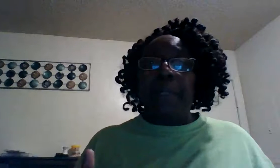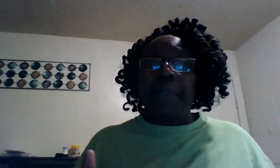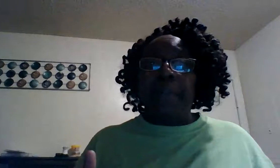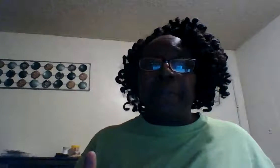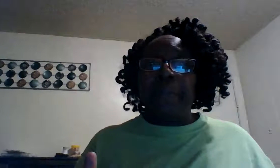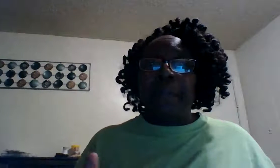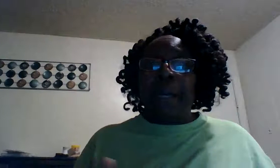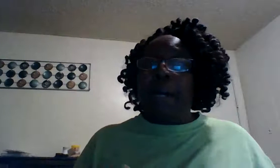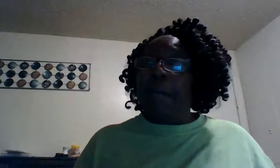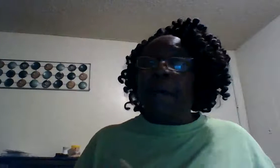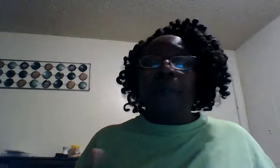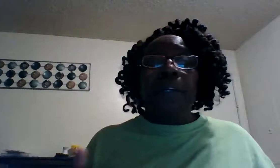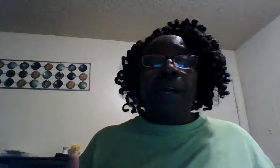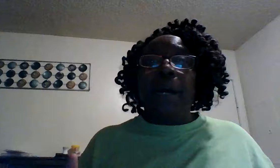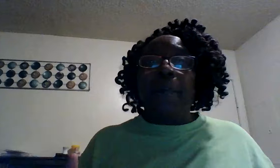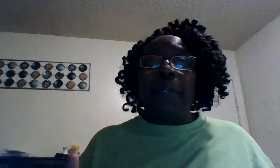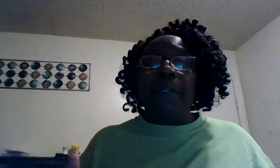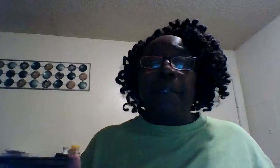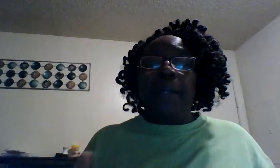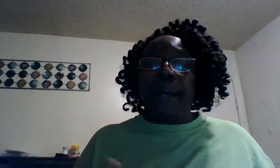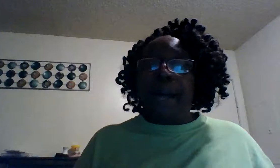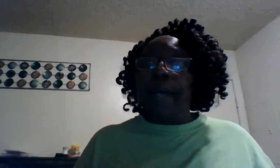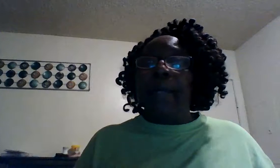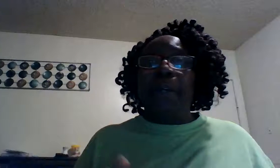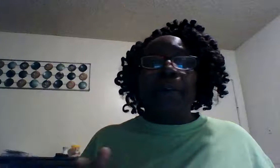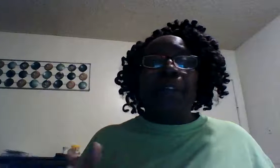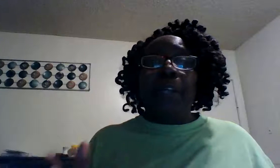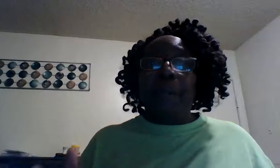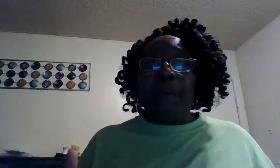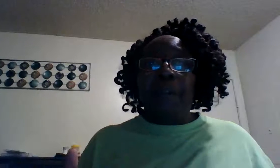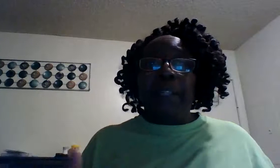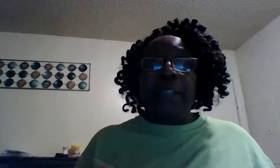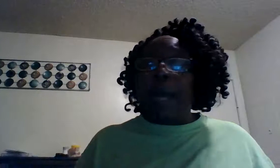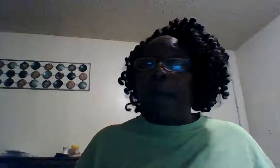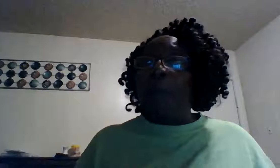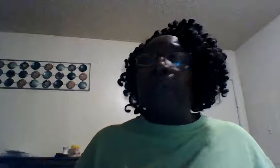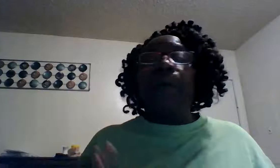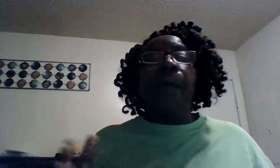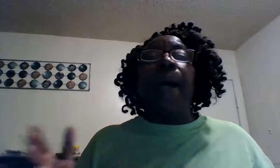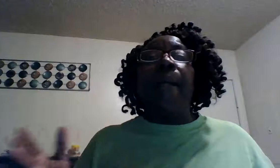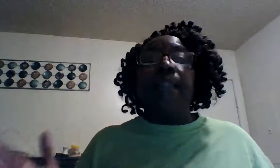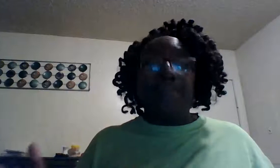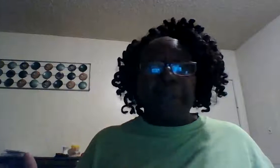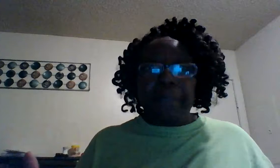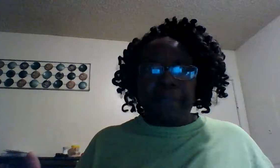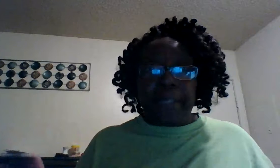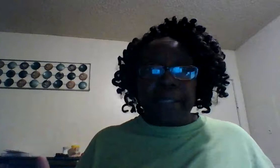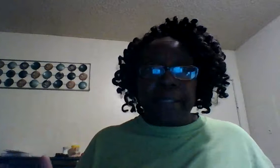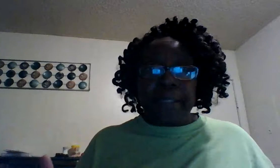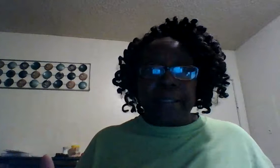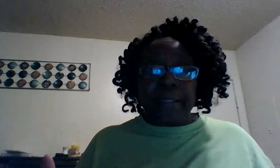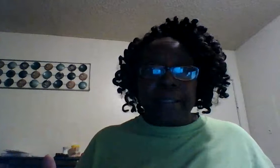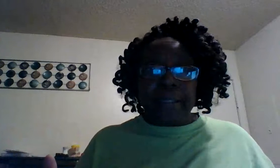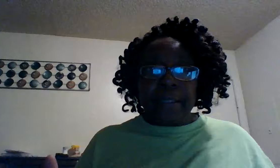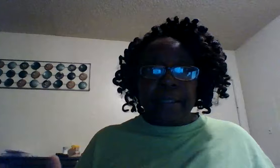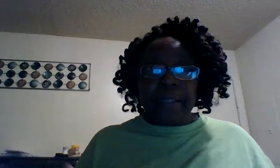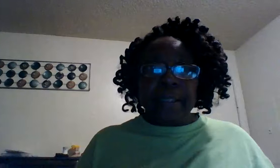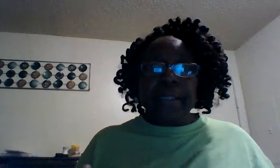i'm overcome i am overcome over this i will rise above this this